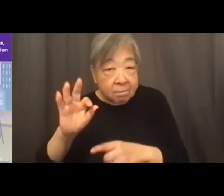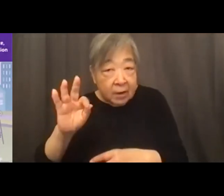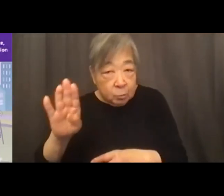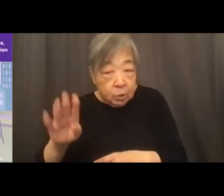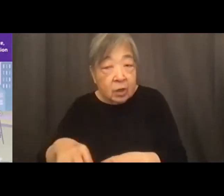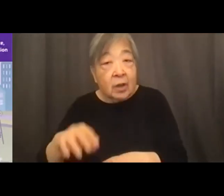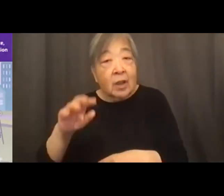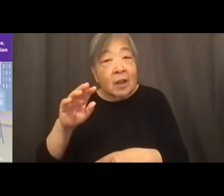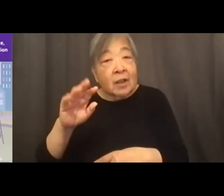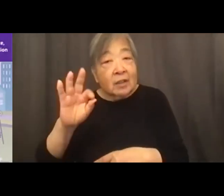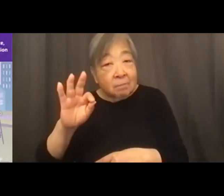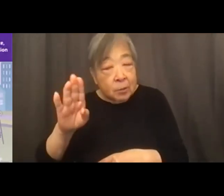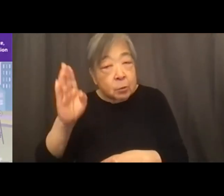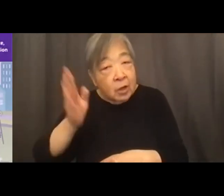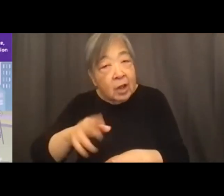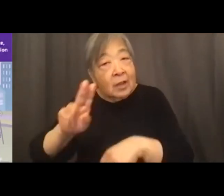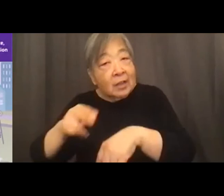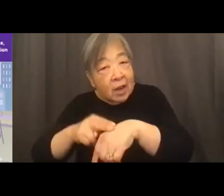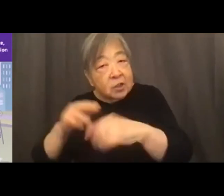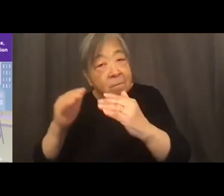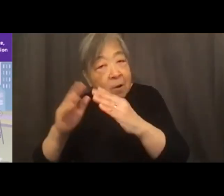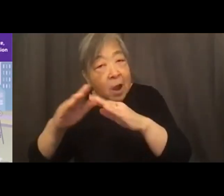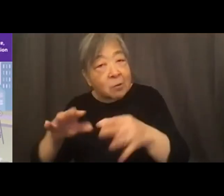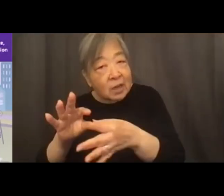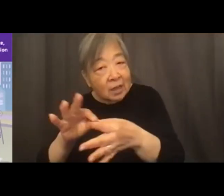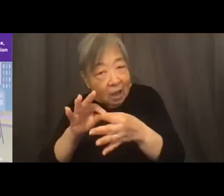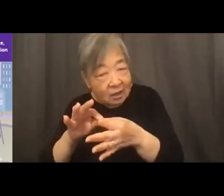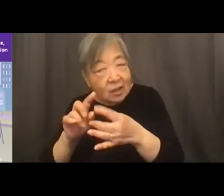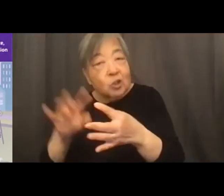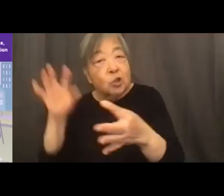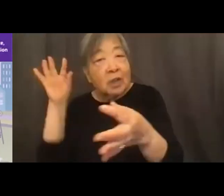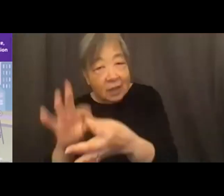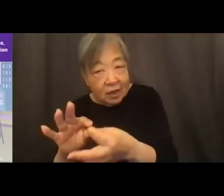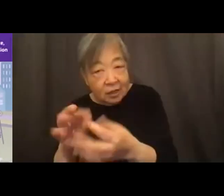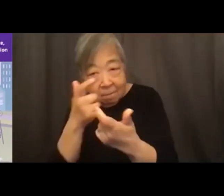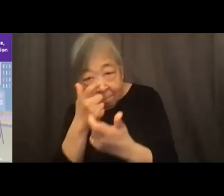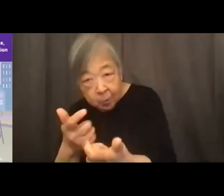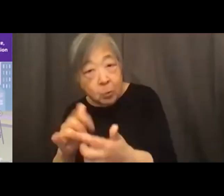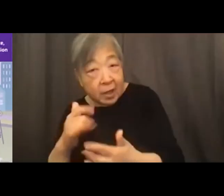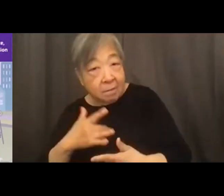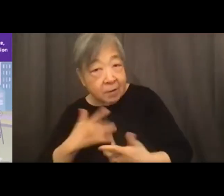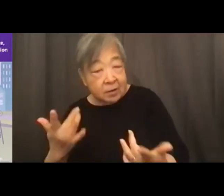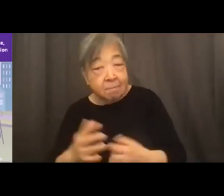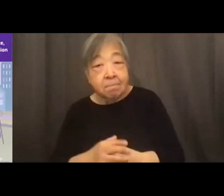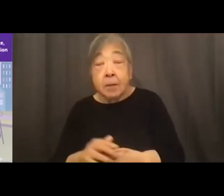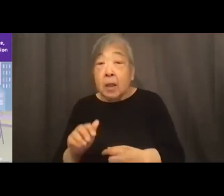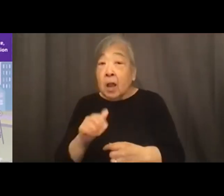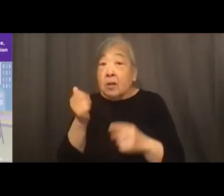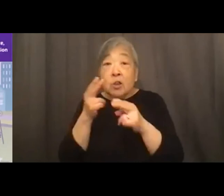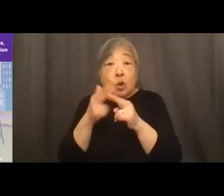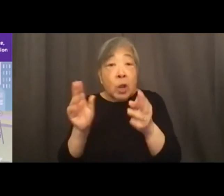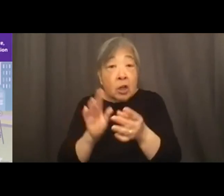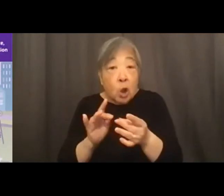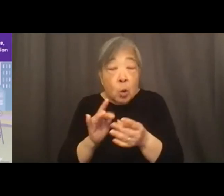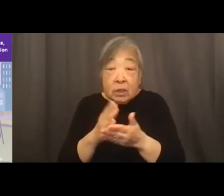slash National Fair Housing Alliance to connect with that event also another quick note for folks who may have been